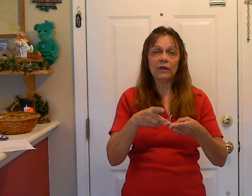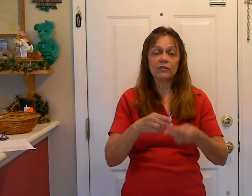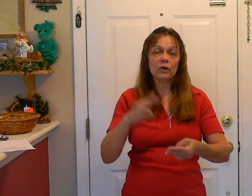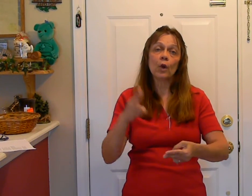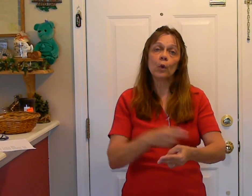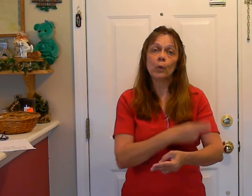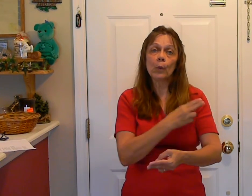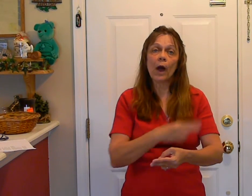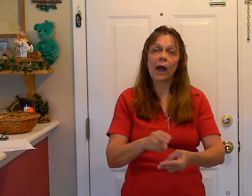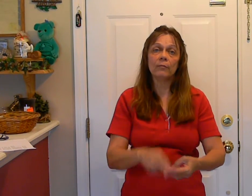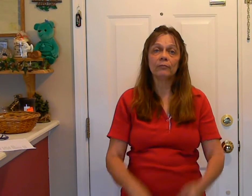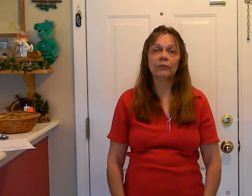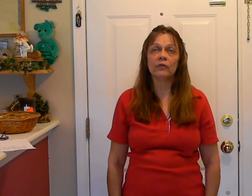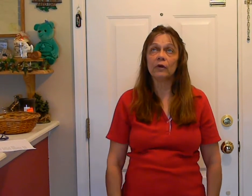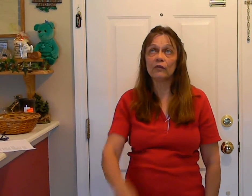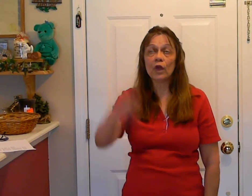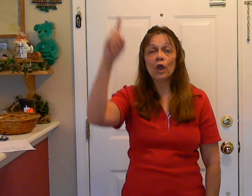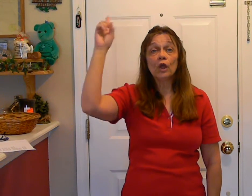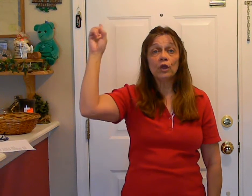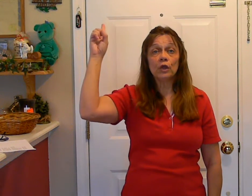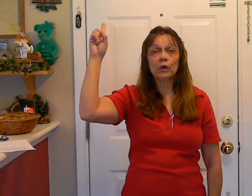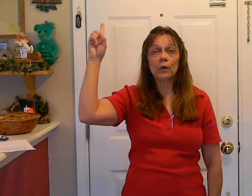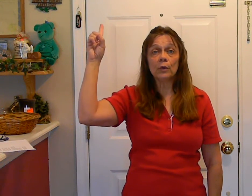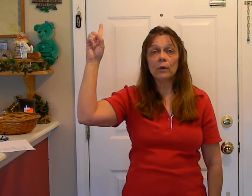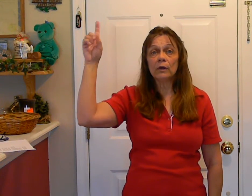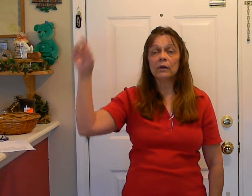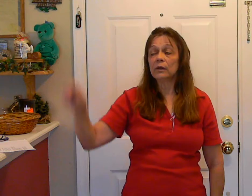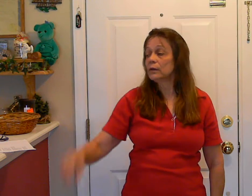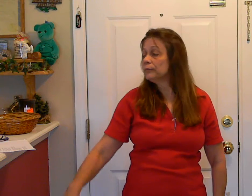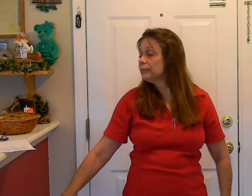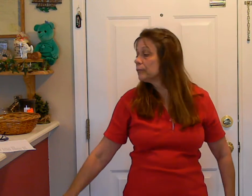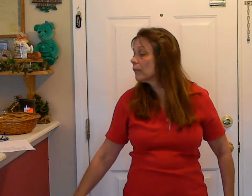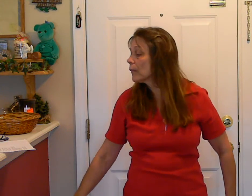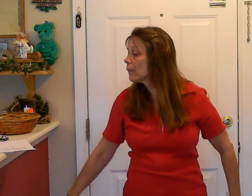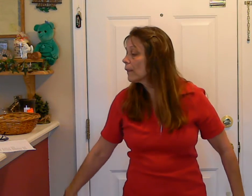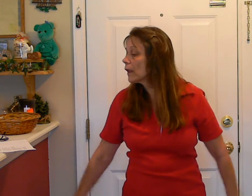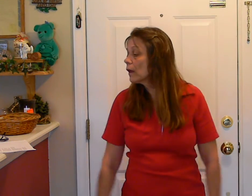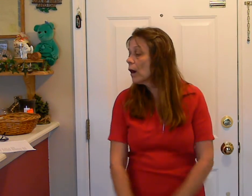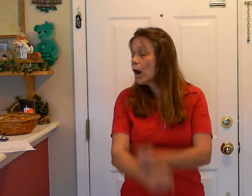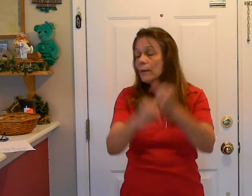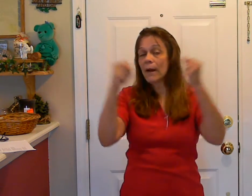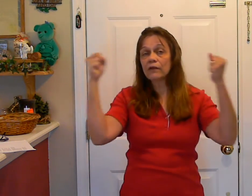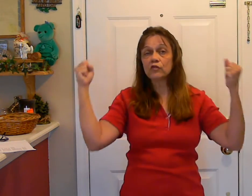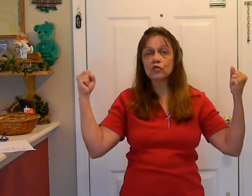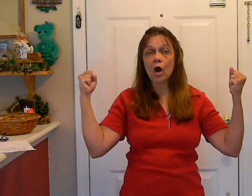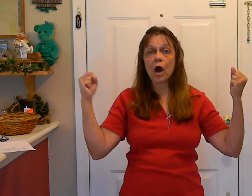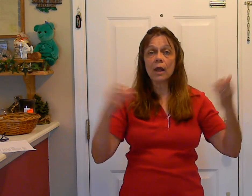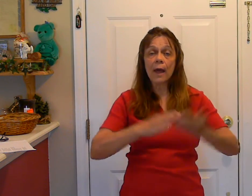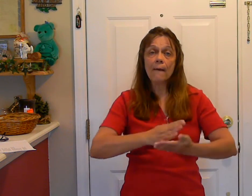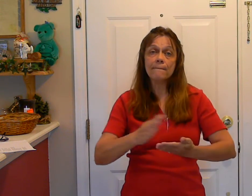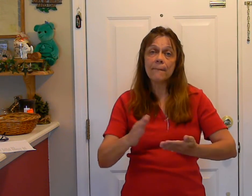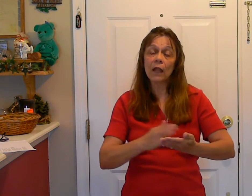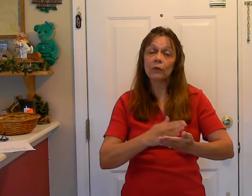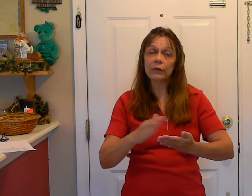rhyme. So it's you are my strong melody.